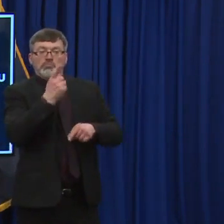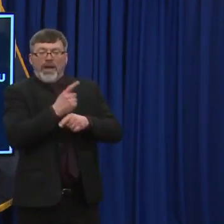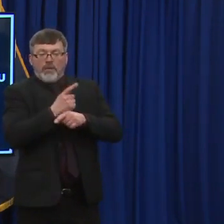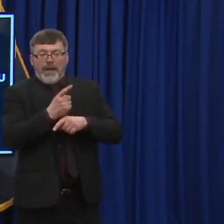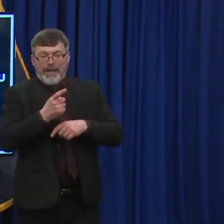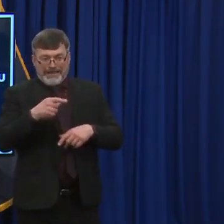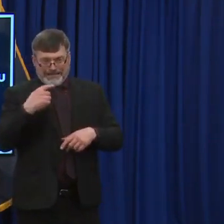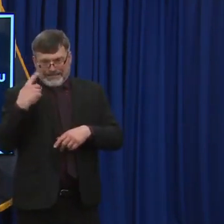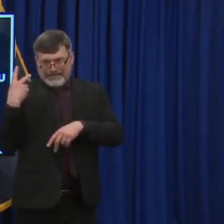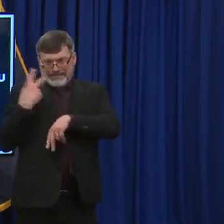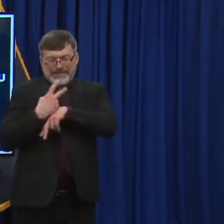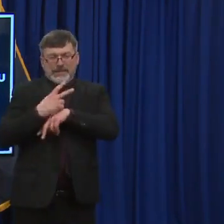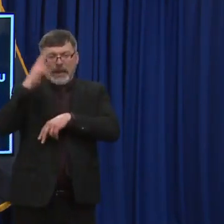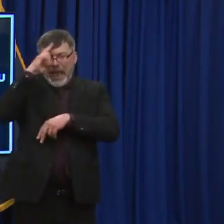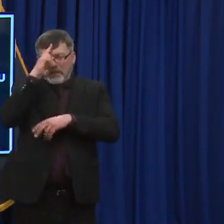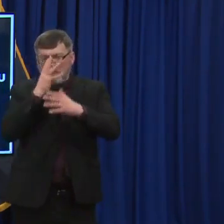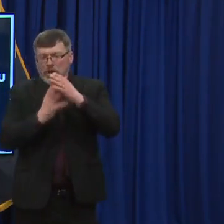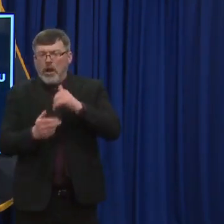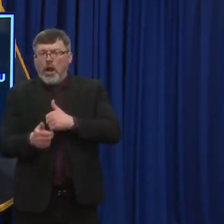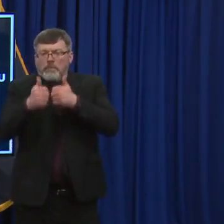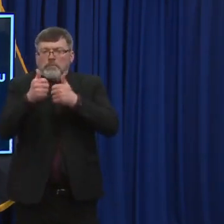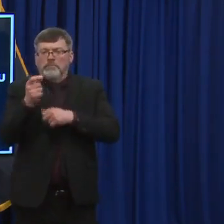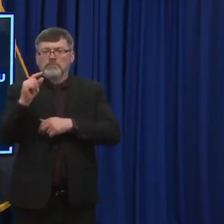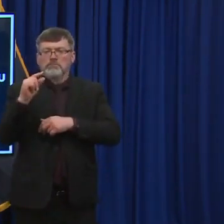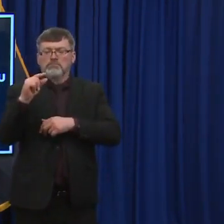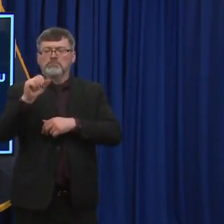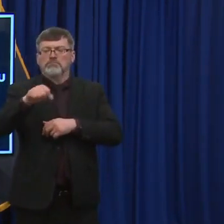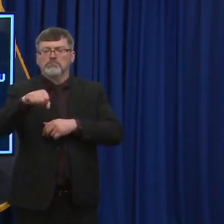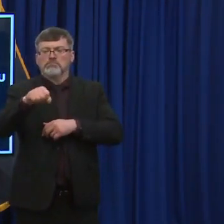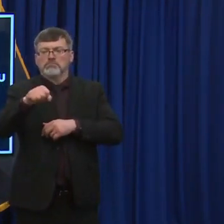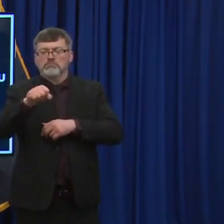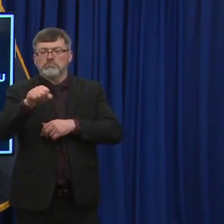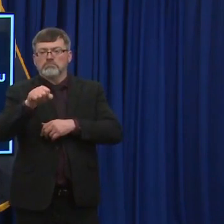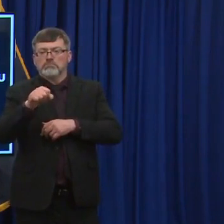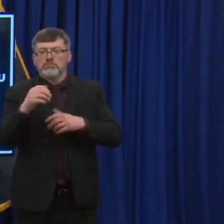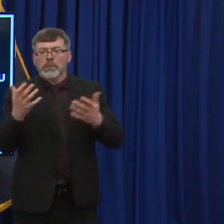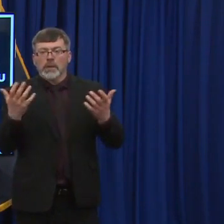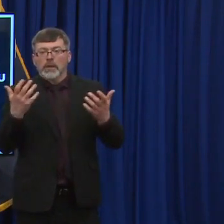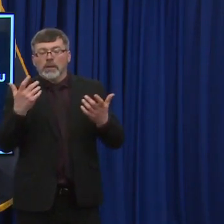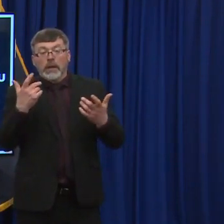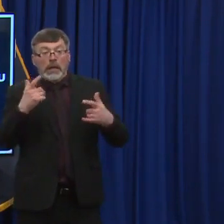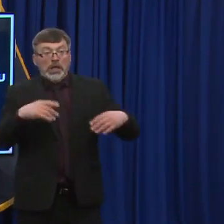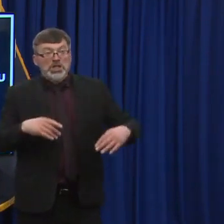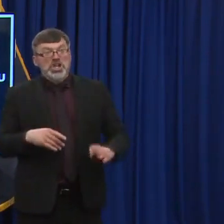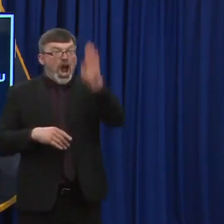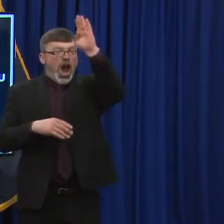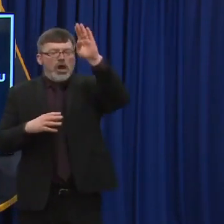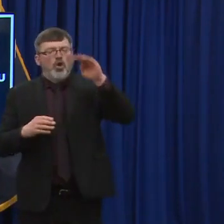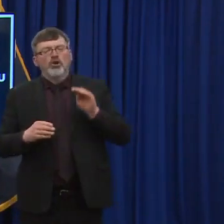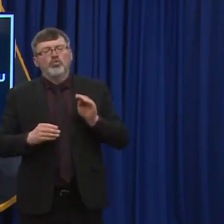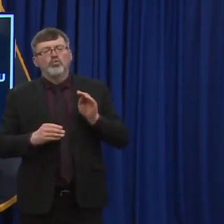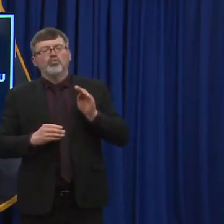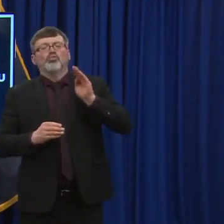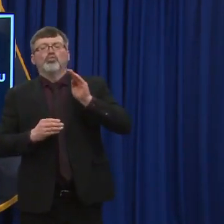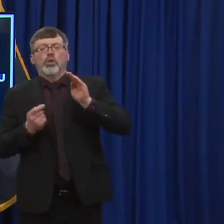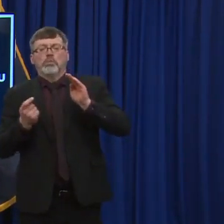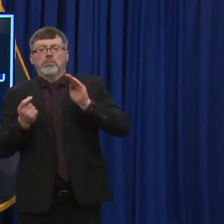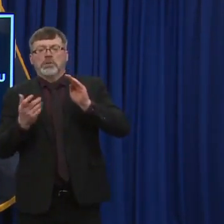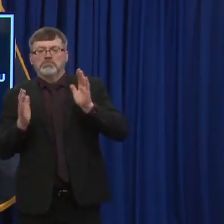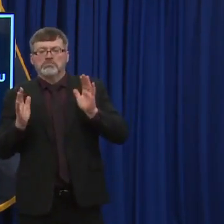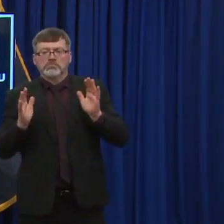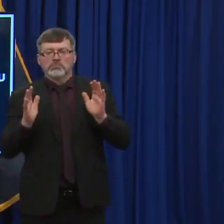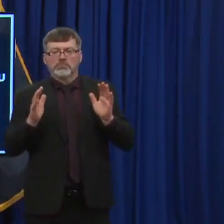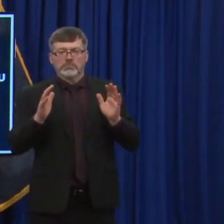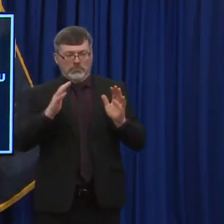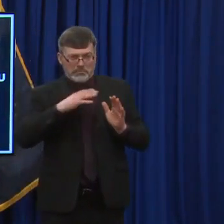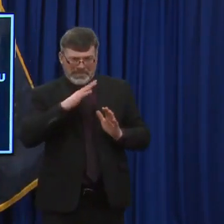I, I don't, I don't, I don't want to necessarily call it a blip. I, I don't think that those are individuals that are in the hospital. They aren't blips. They have, those are real citizens that, that need,